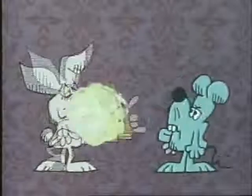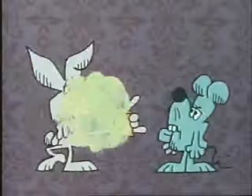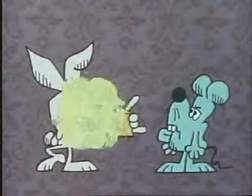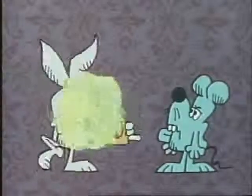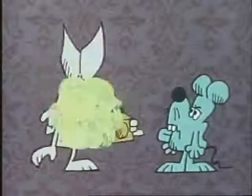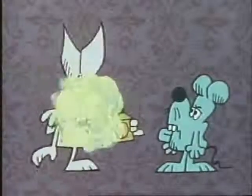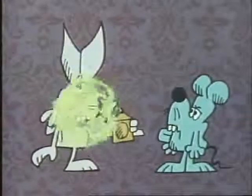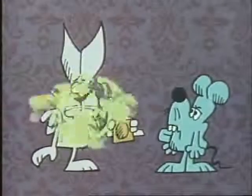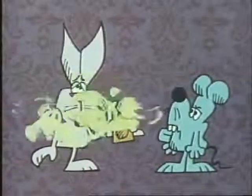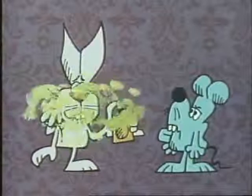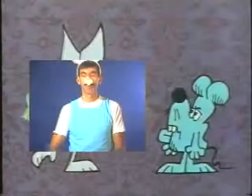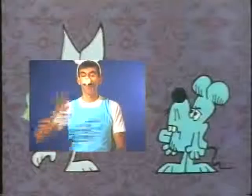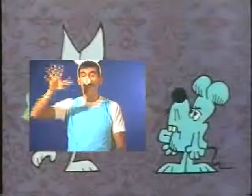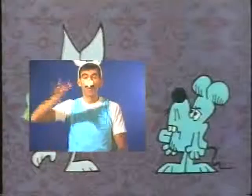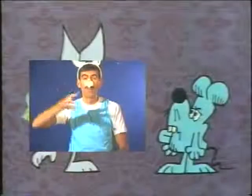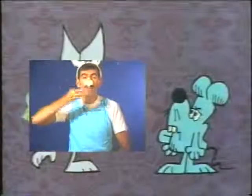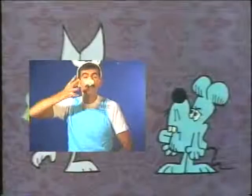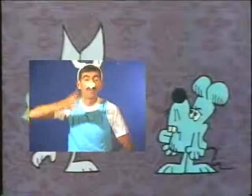What lovely perfume.